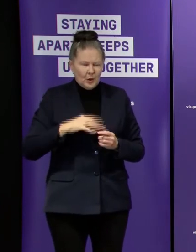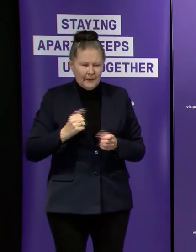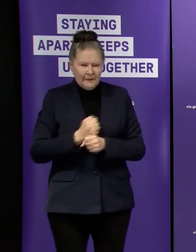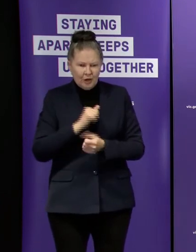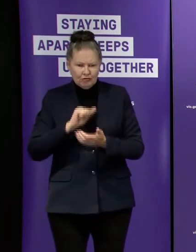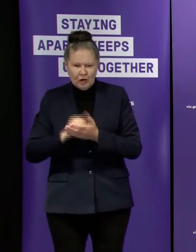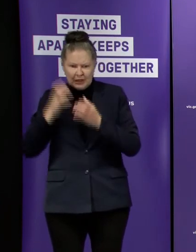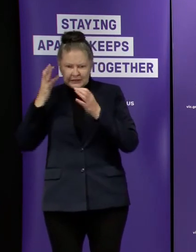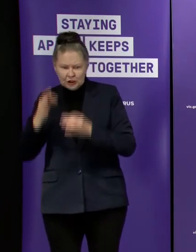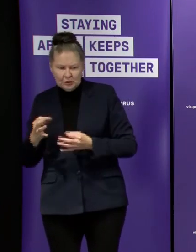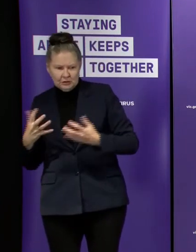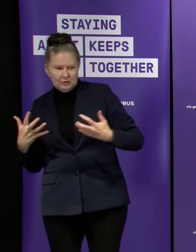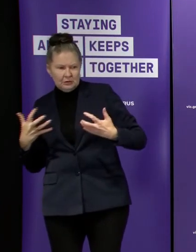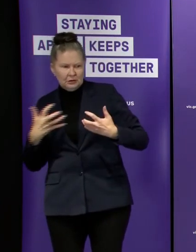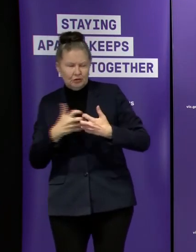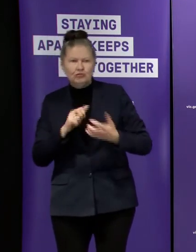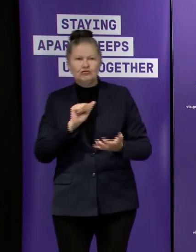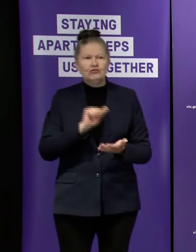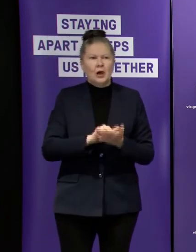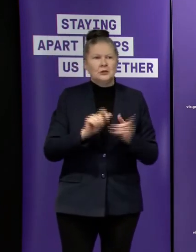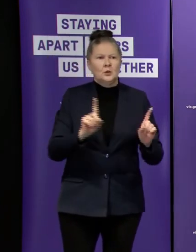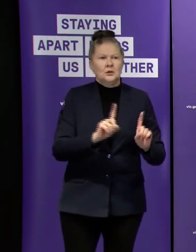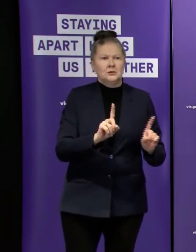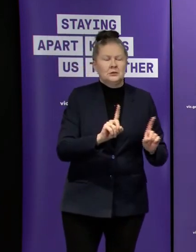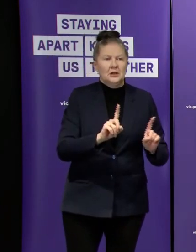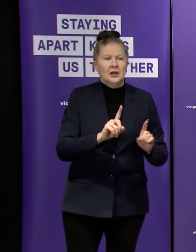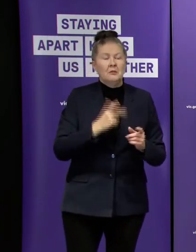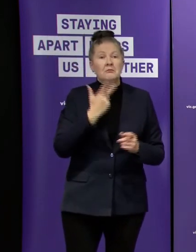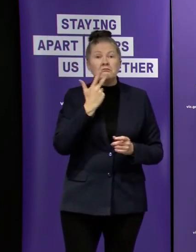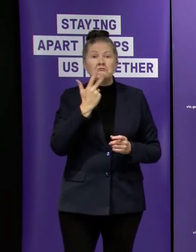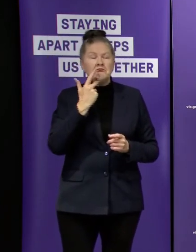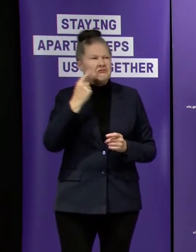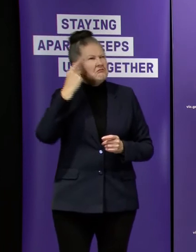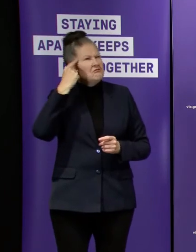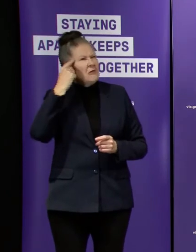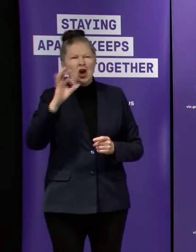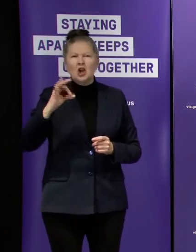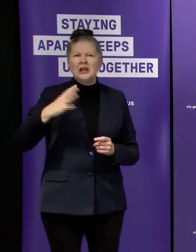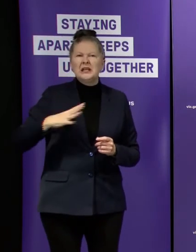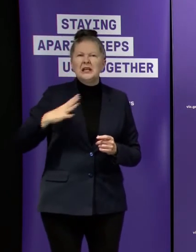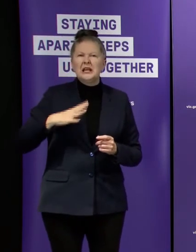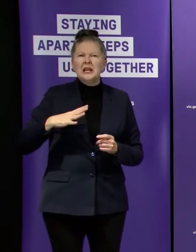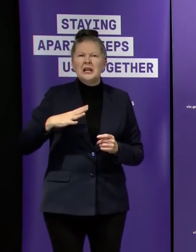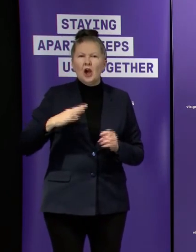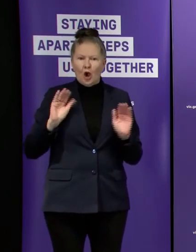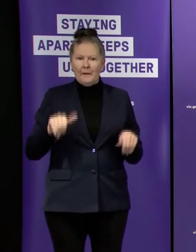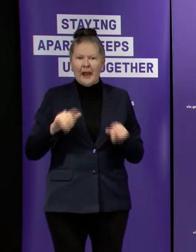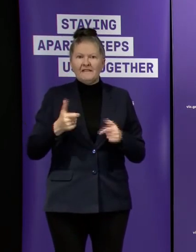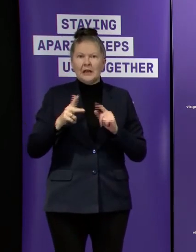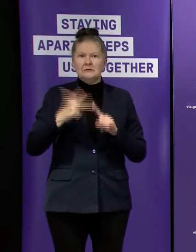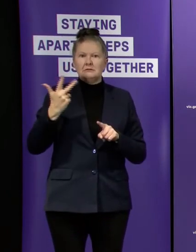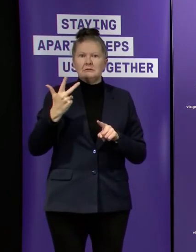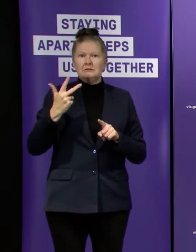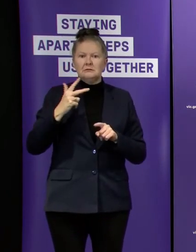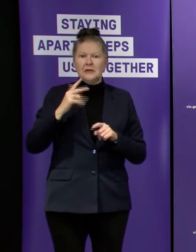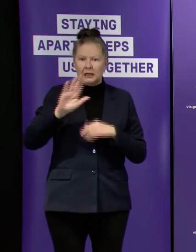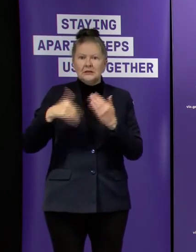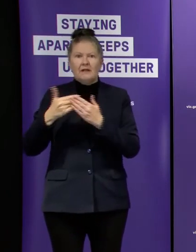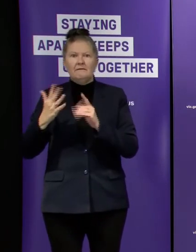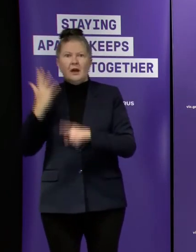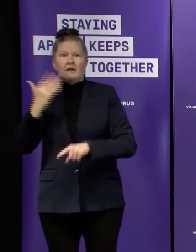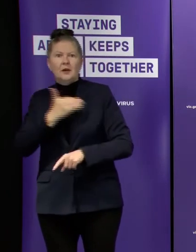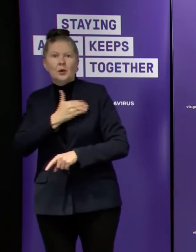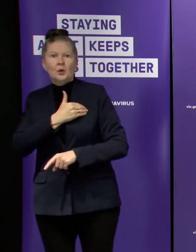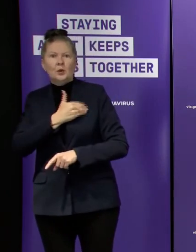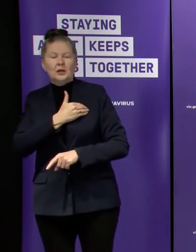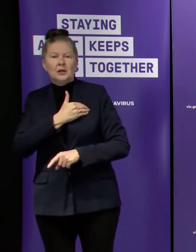if something like the curfew was deemed to be uh no longer necessary then it will come off it won't be on there it won't be